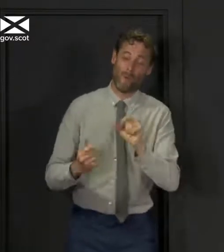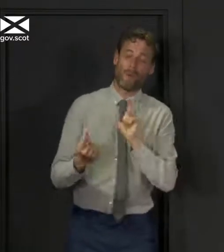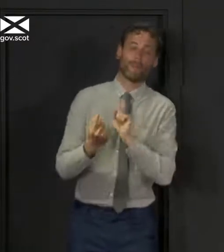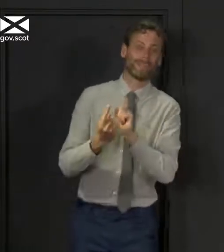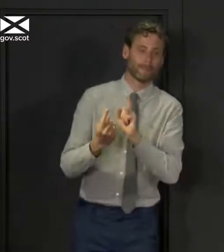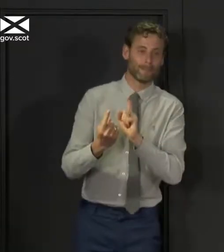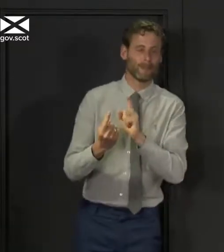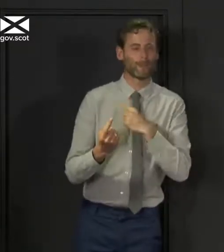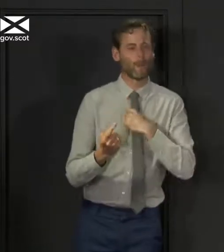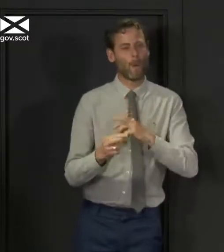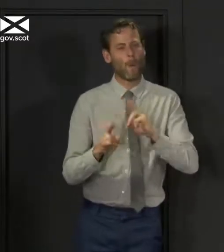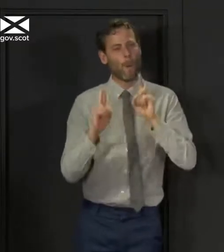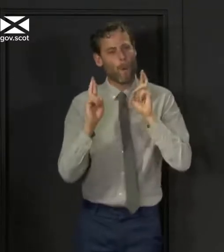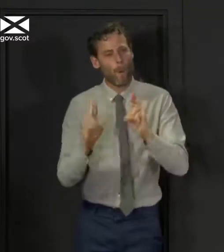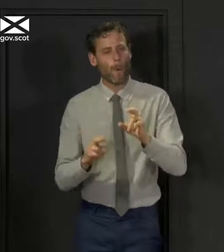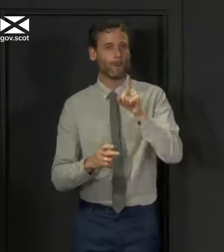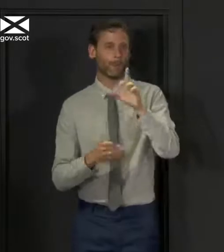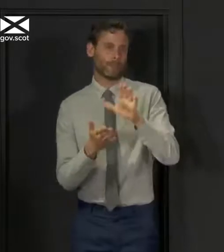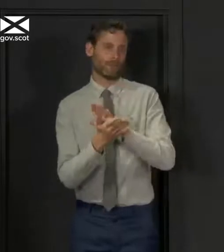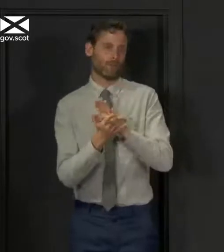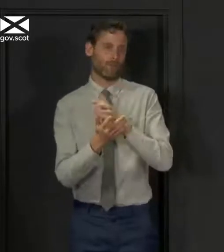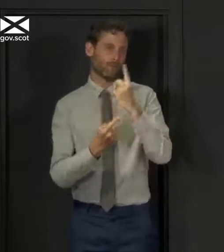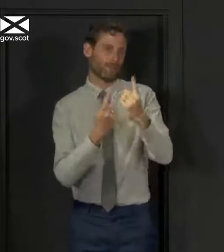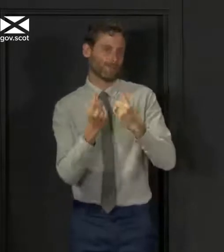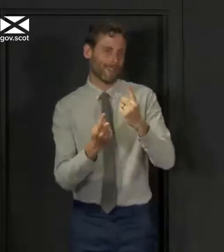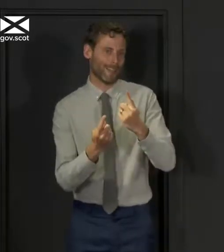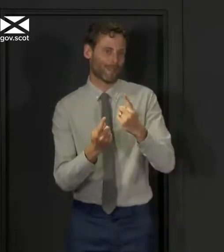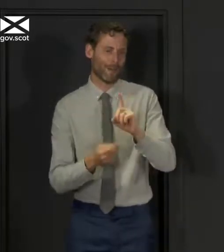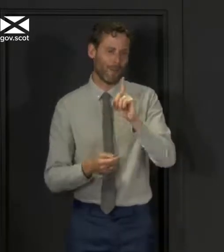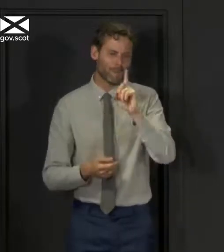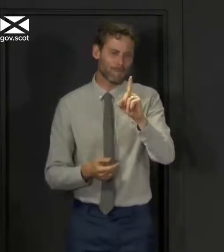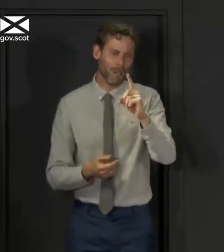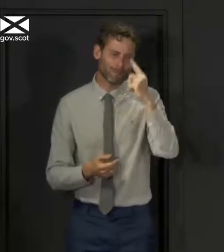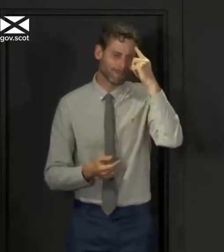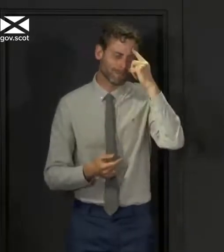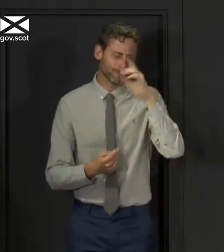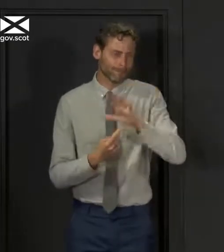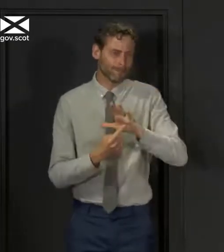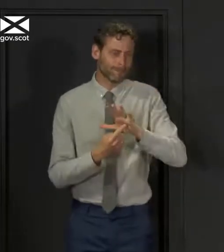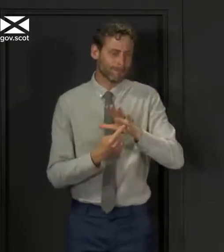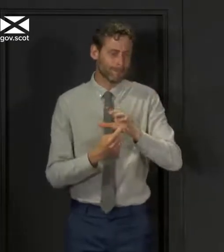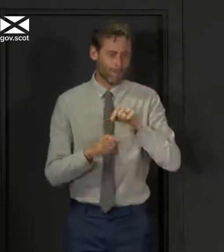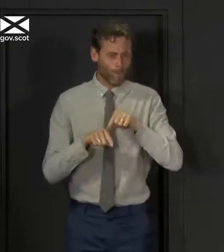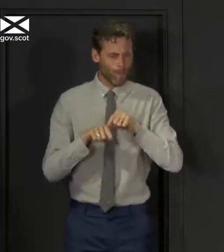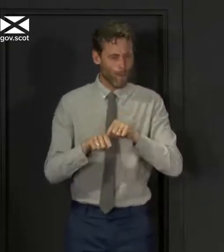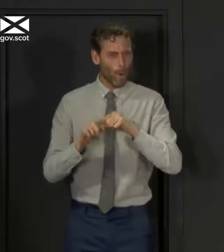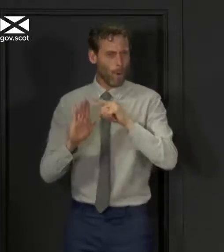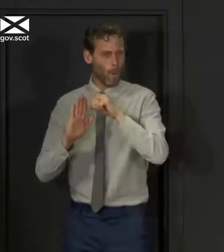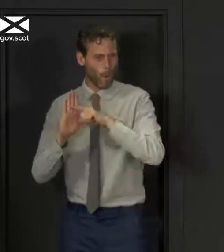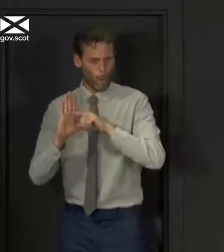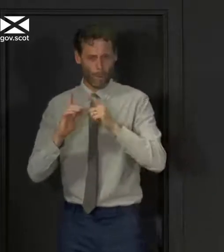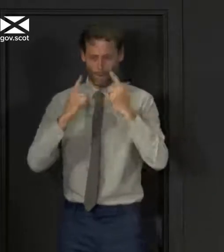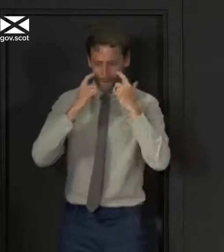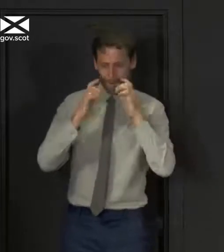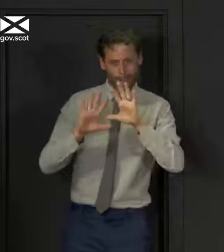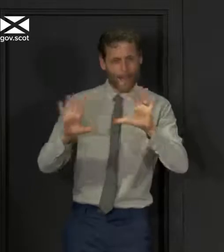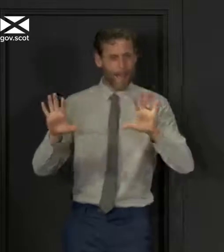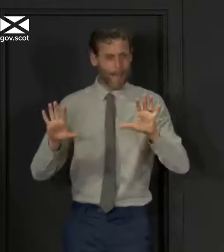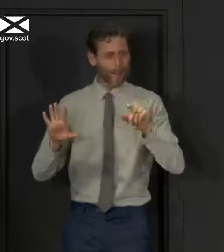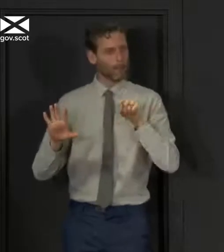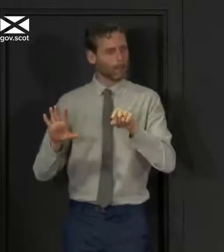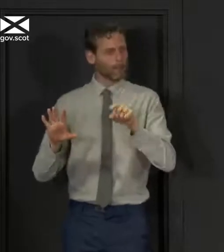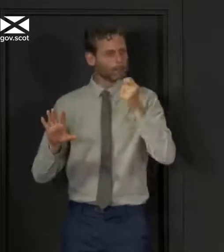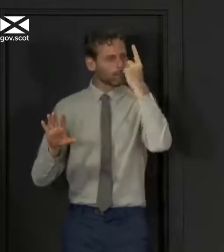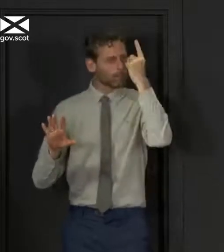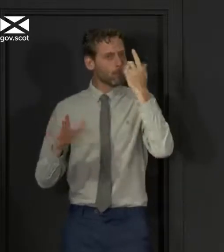all really enjoy it. But please, please respect the parameters we are setting out. Be respectful